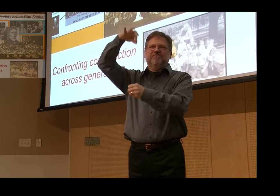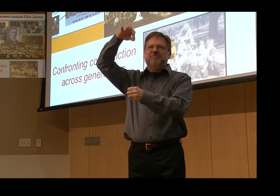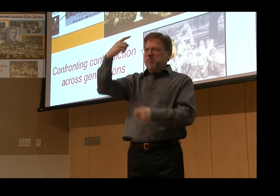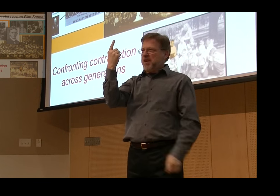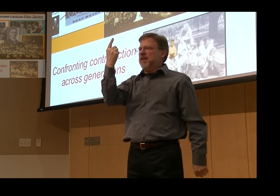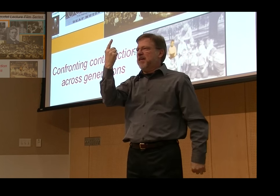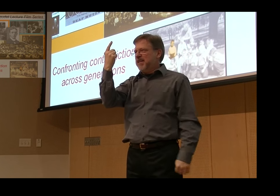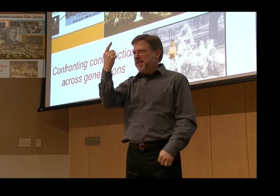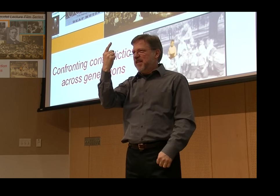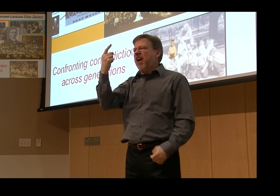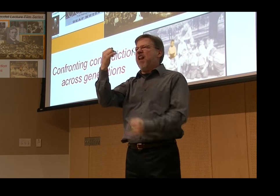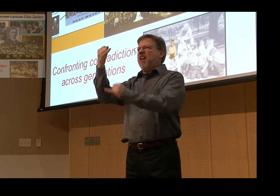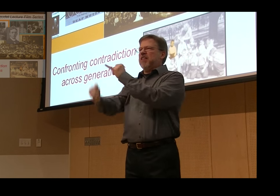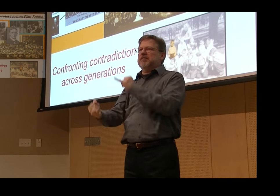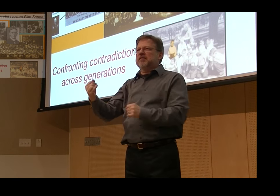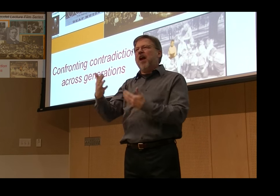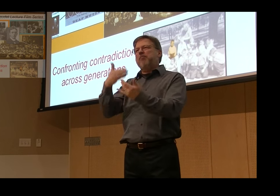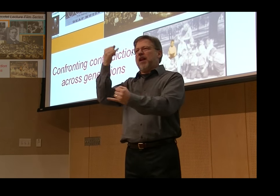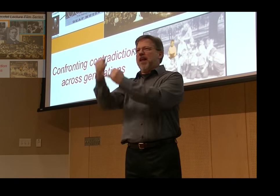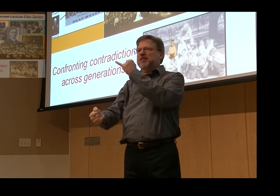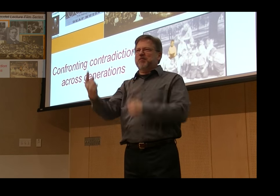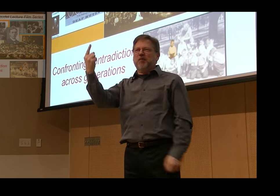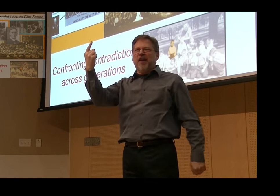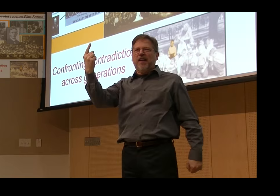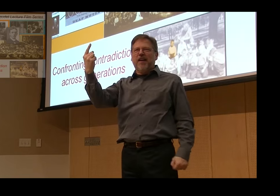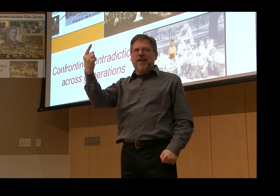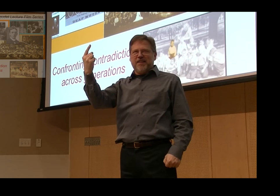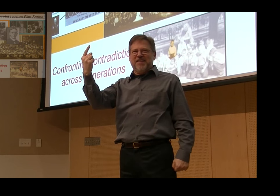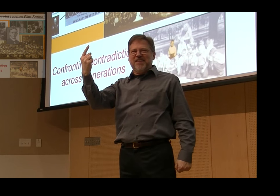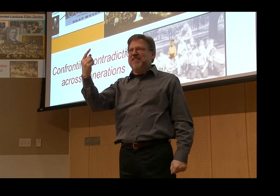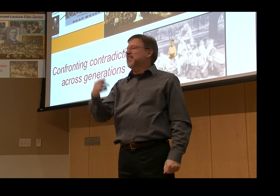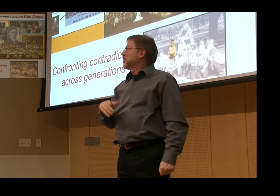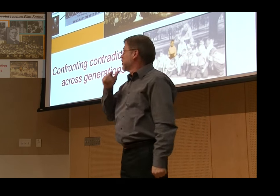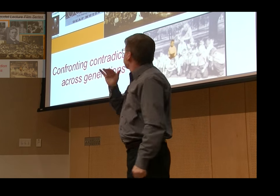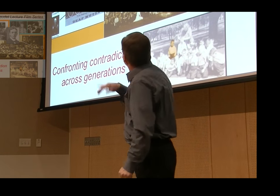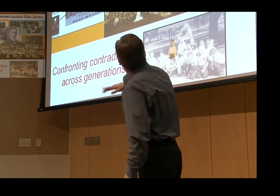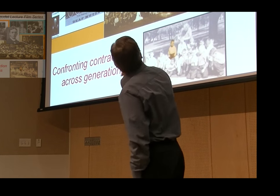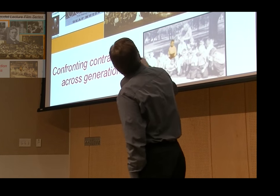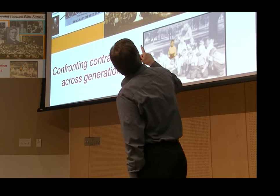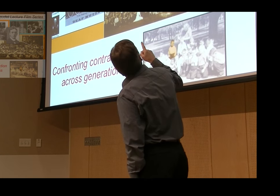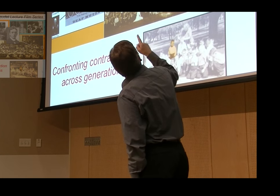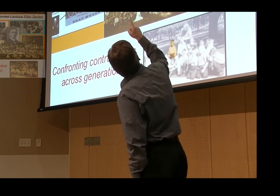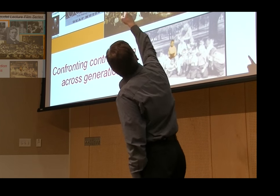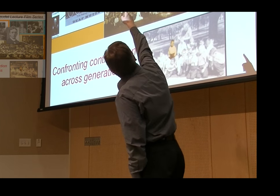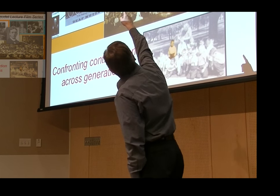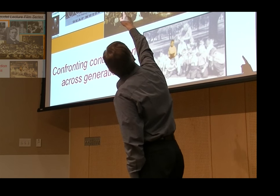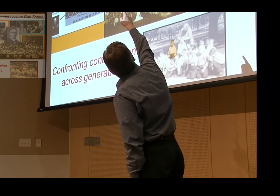There was one time when the NAD did vote on selecting an individual, and that